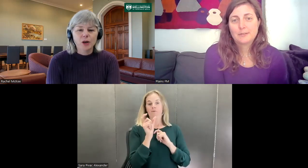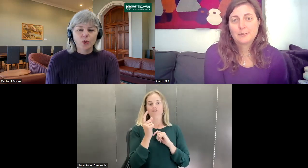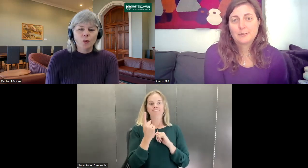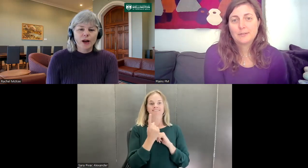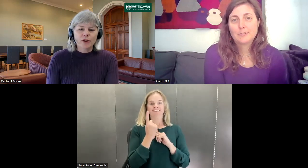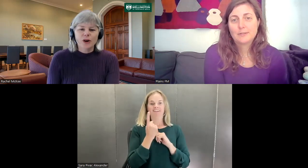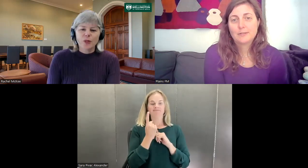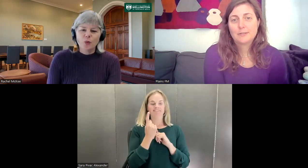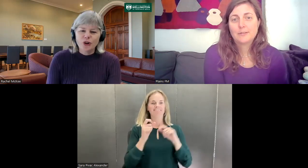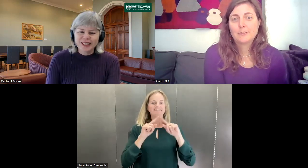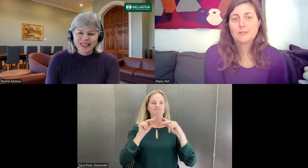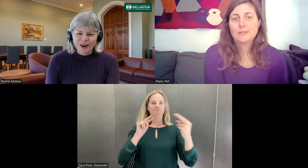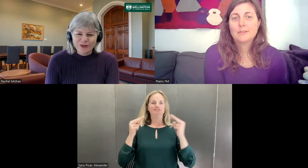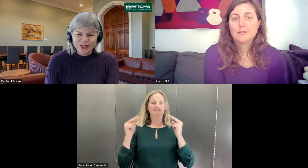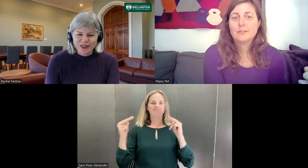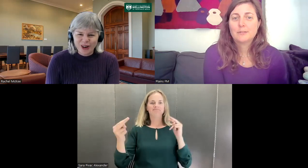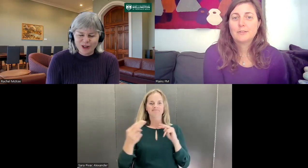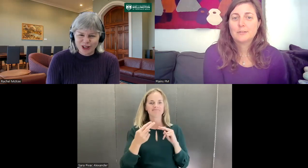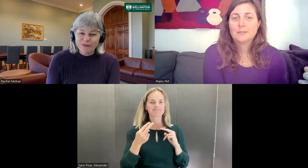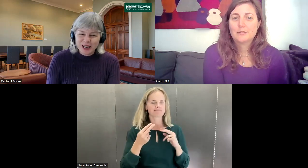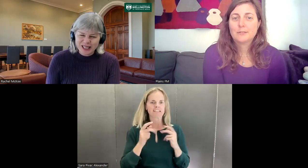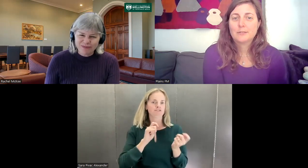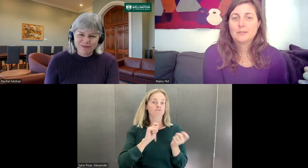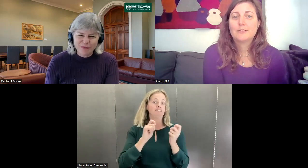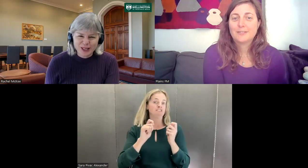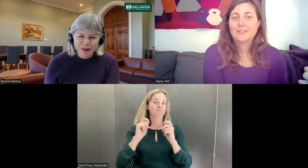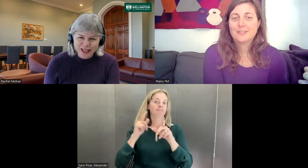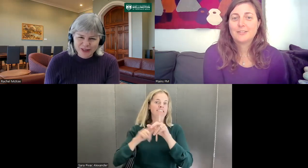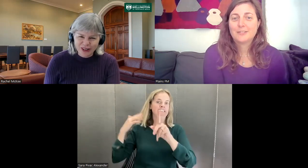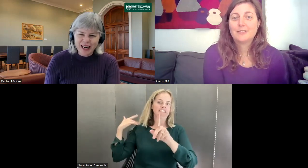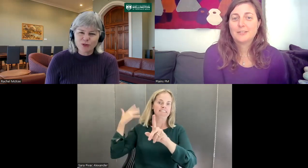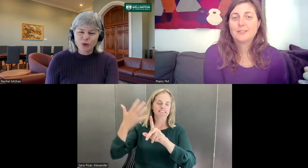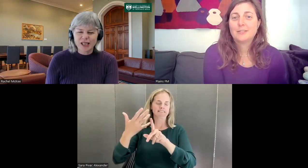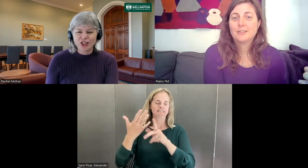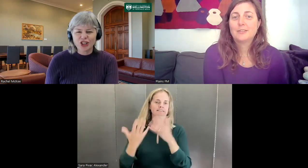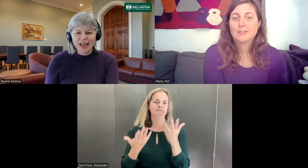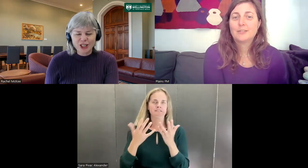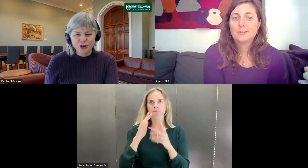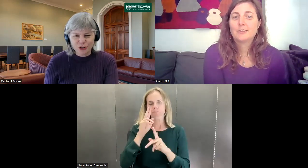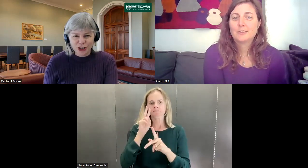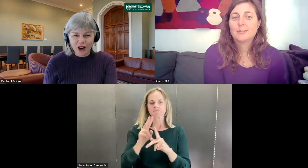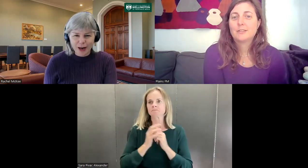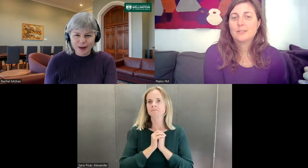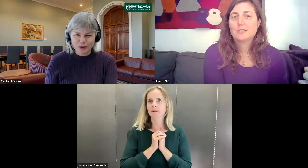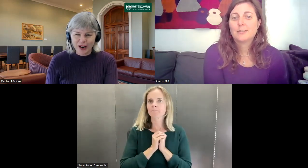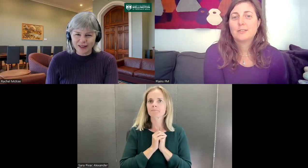Well, the word itself, deaf culture, there are many deaf perspectives on it and of course that's changed through time as well.